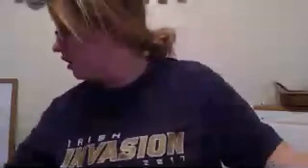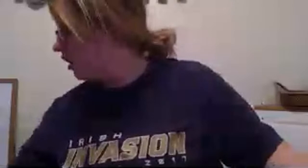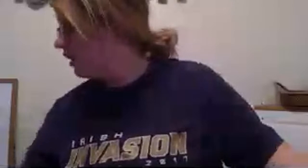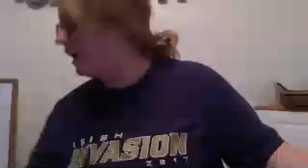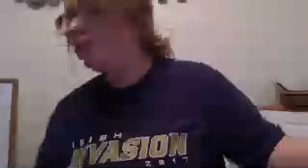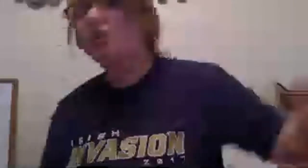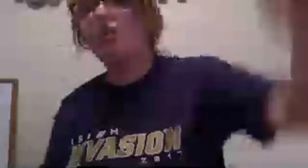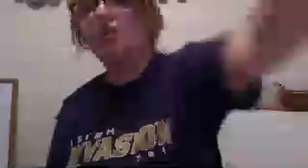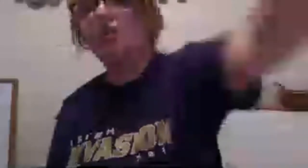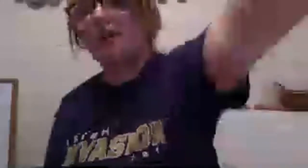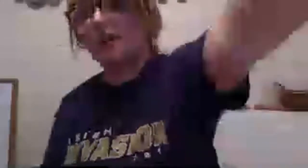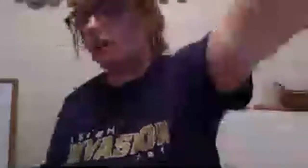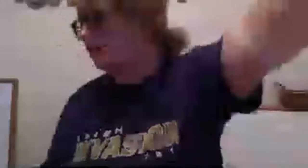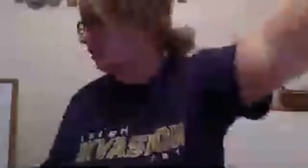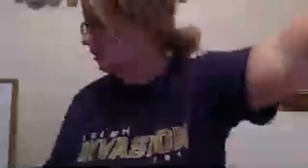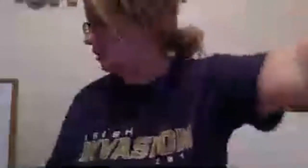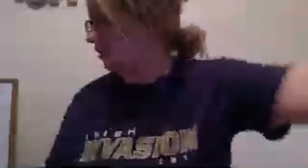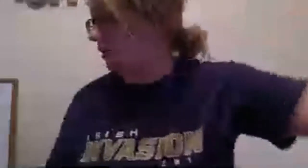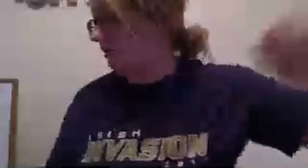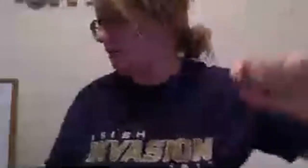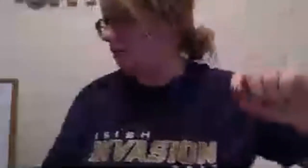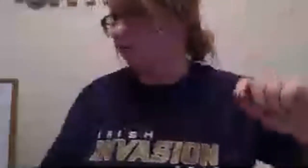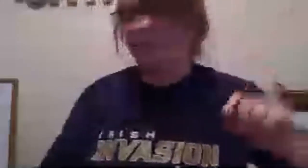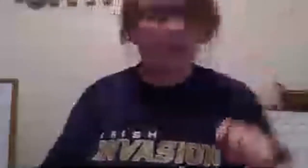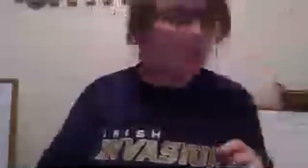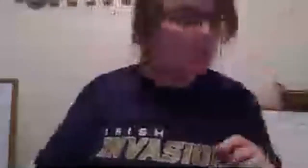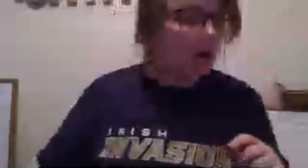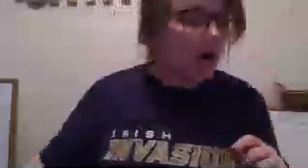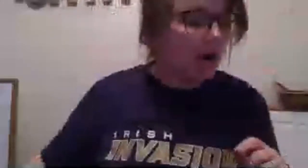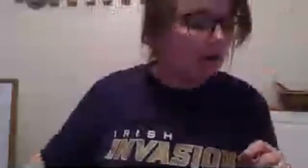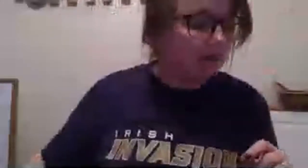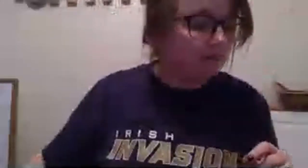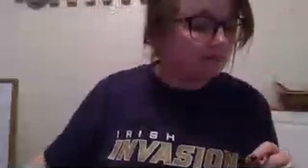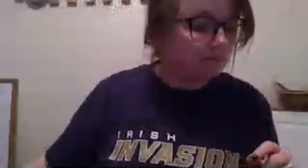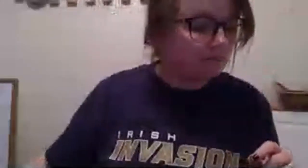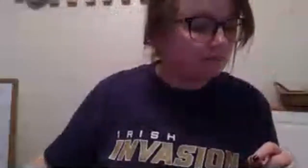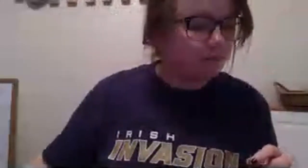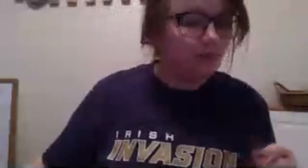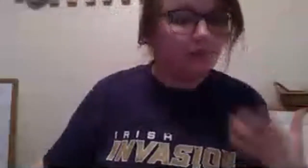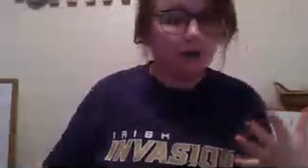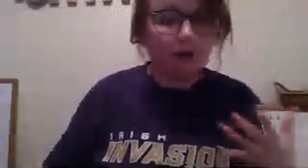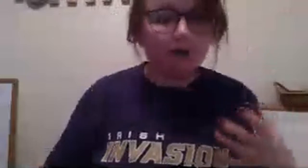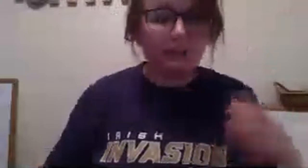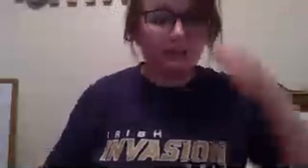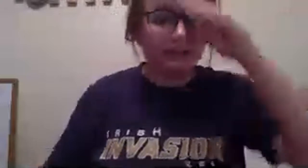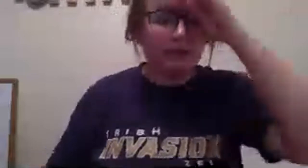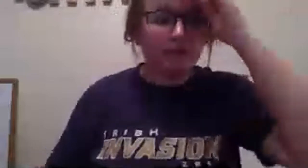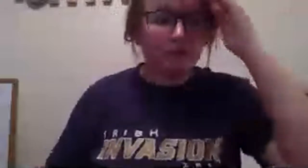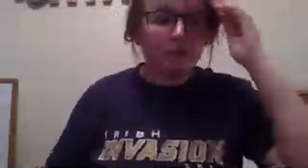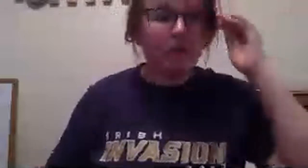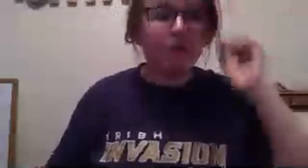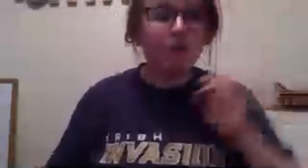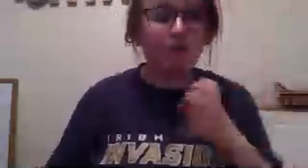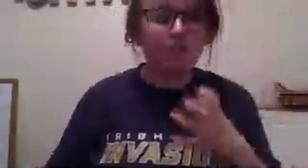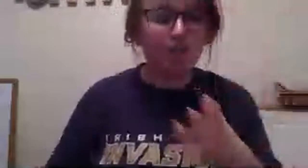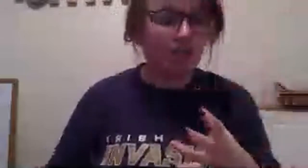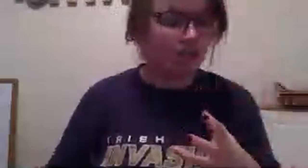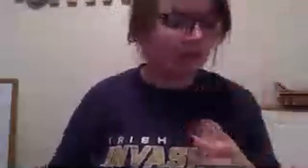okay go look out there go look in mommy's room um right so he's asking him like who's your who is your arch enemy